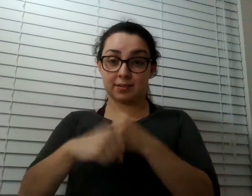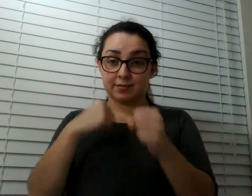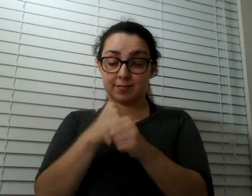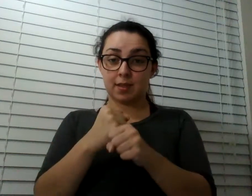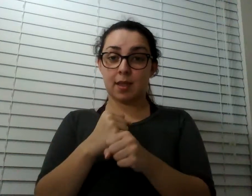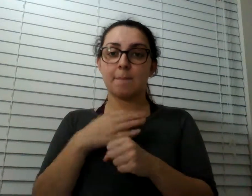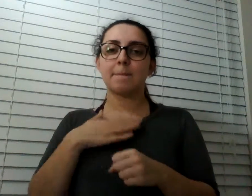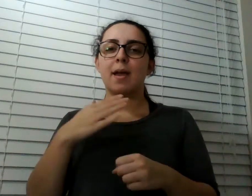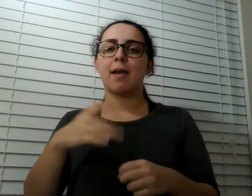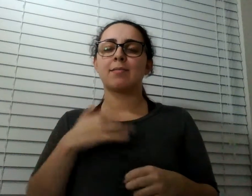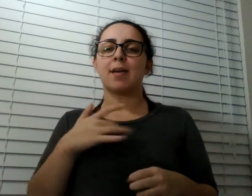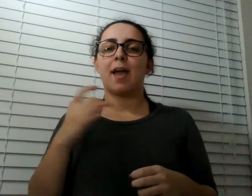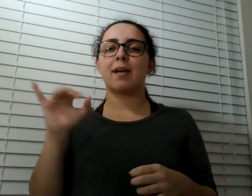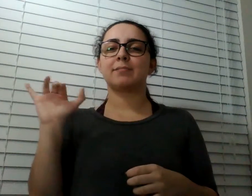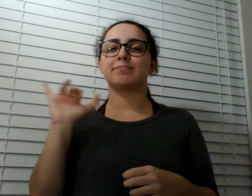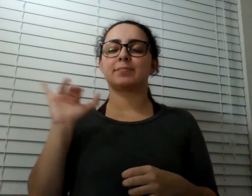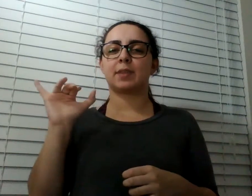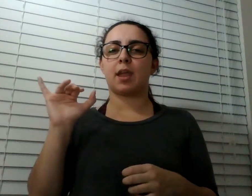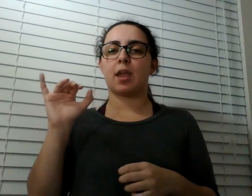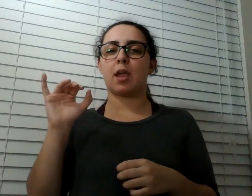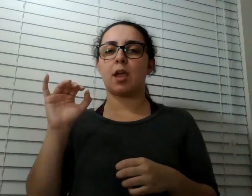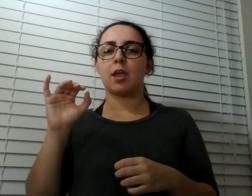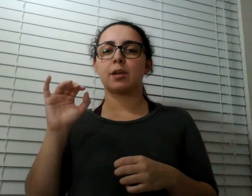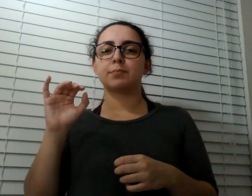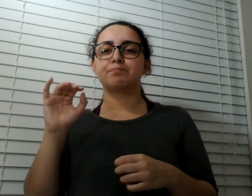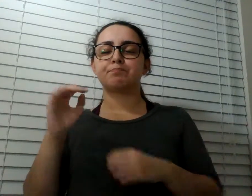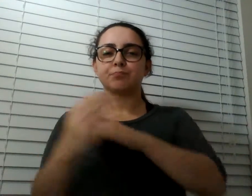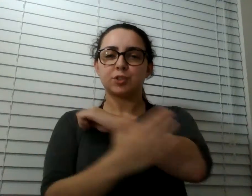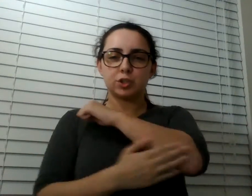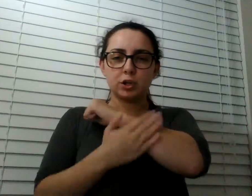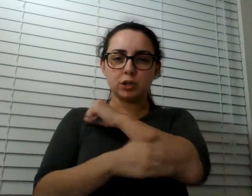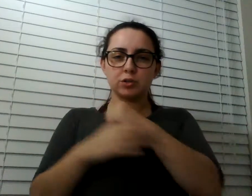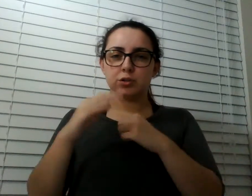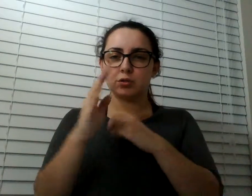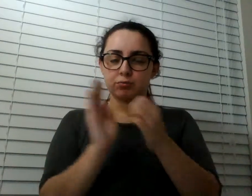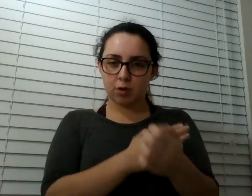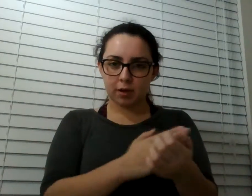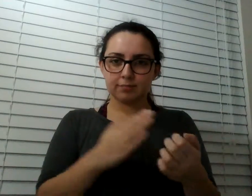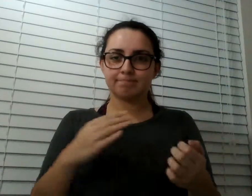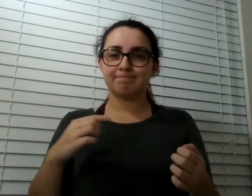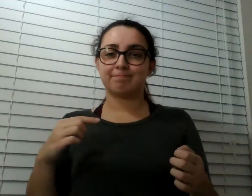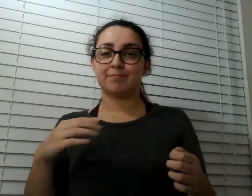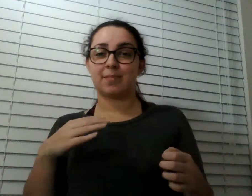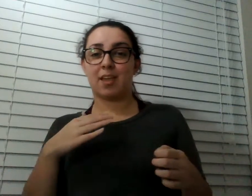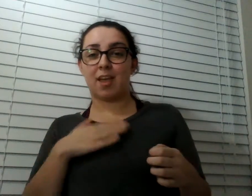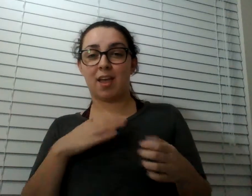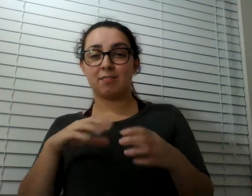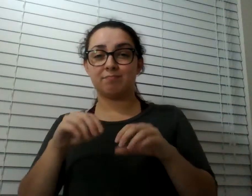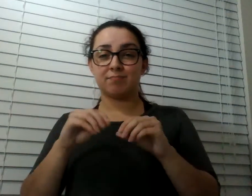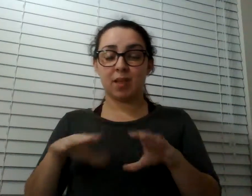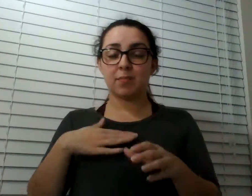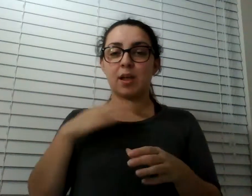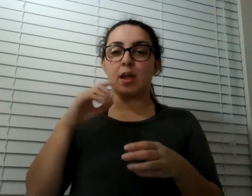I lost my job. Then I lost my house. Then my dog got killed. And this is the sound of me destroying my old life.